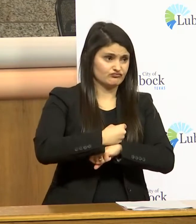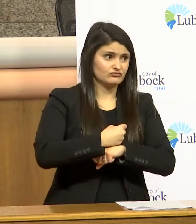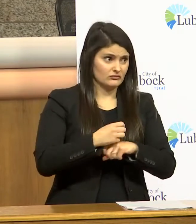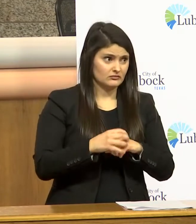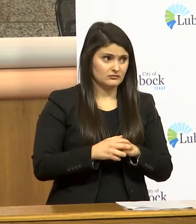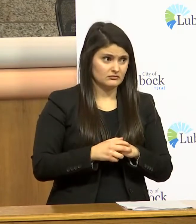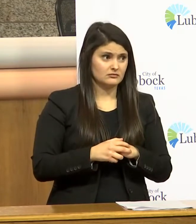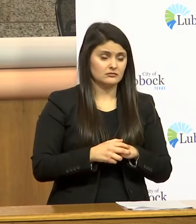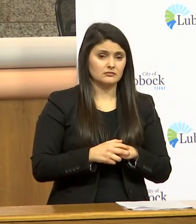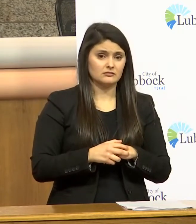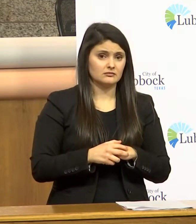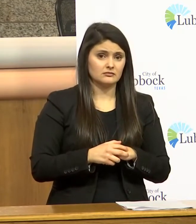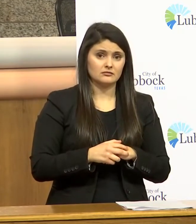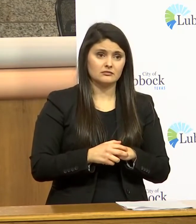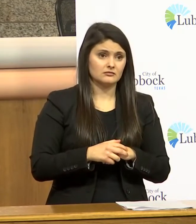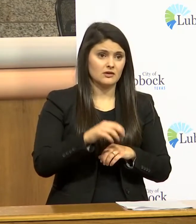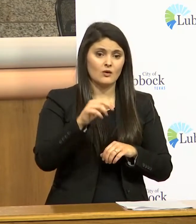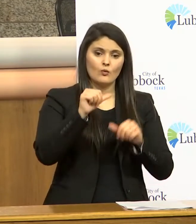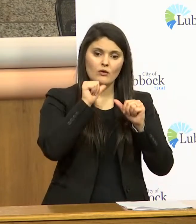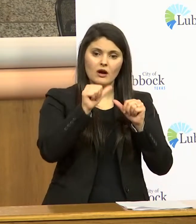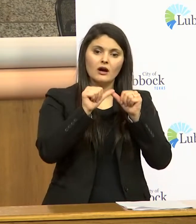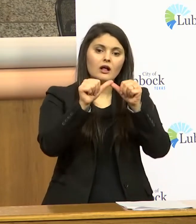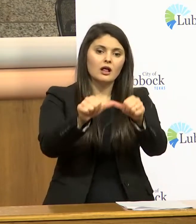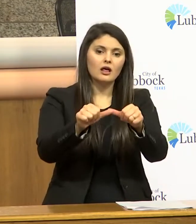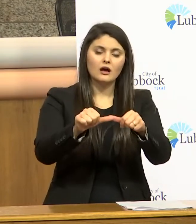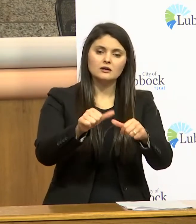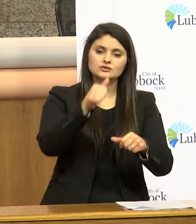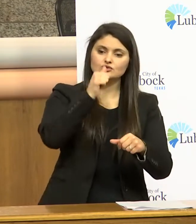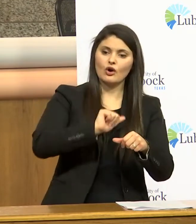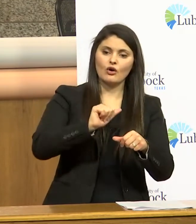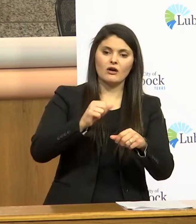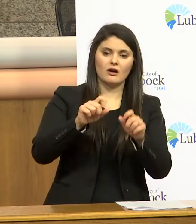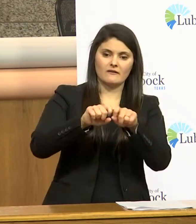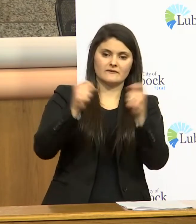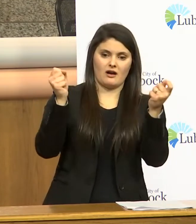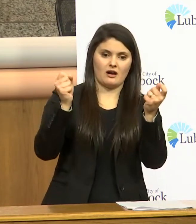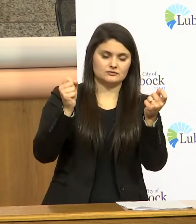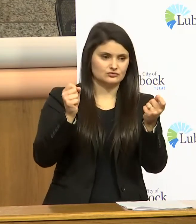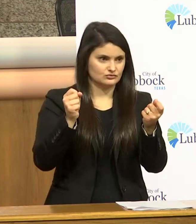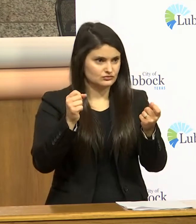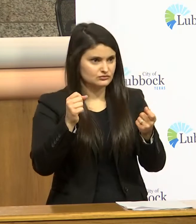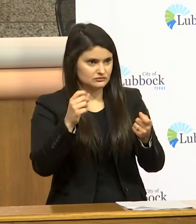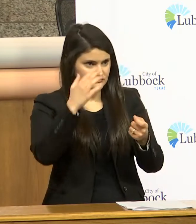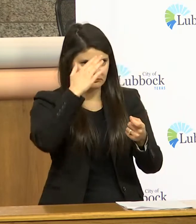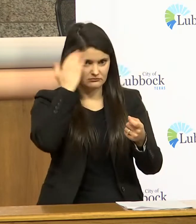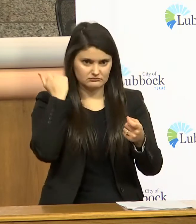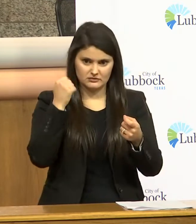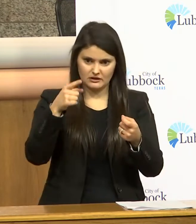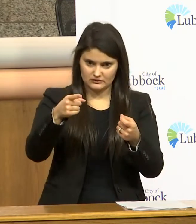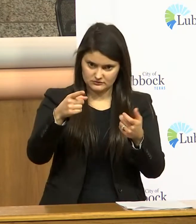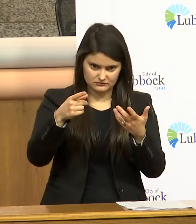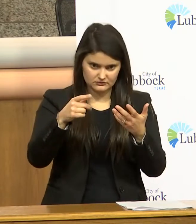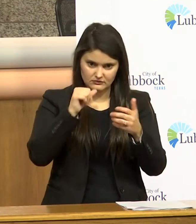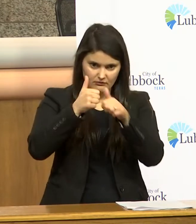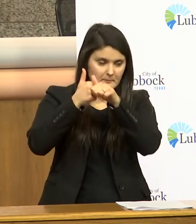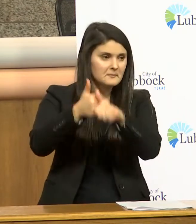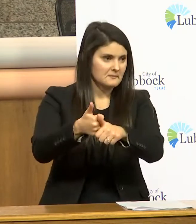i'm no longer going to have a violation at that point because nobody's in it and the door is not open